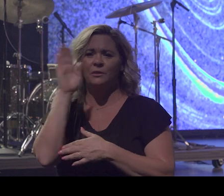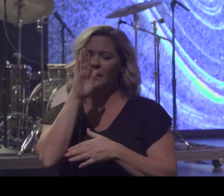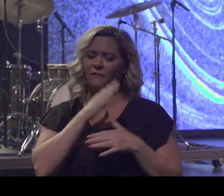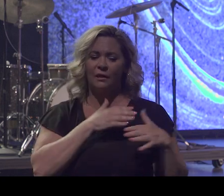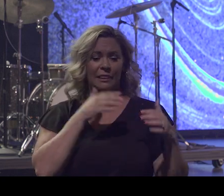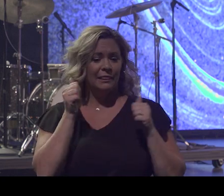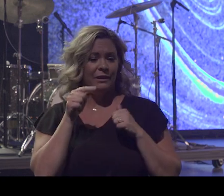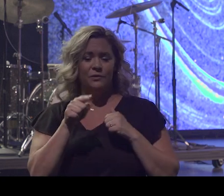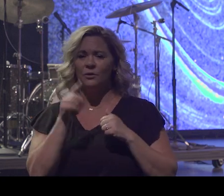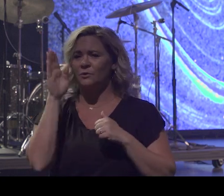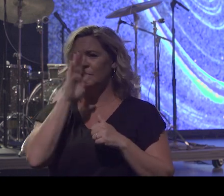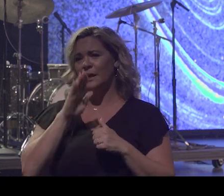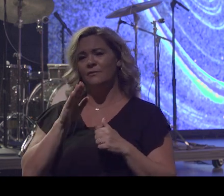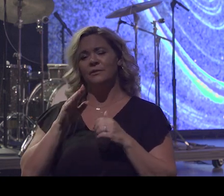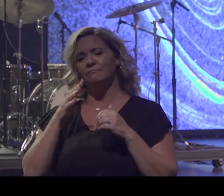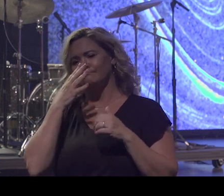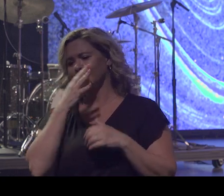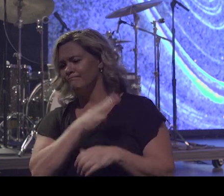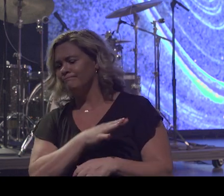else is gone. God will always be there.